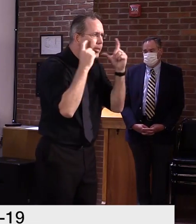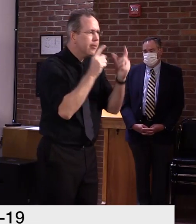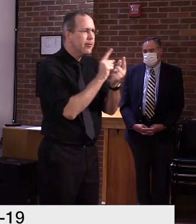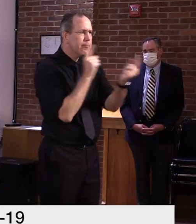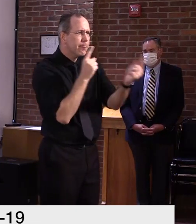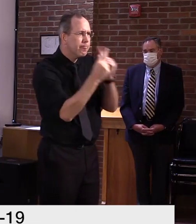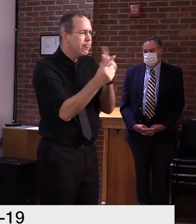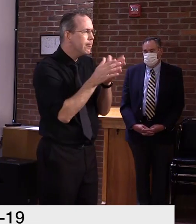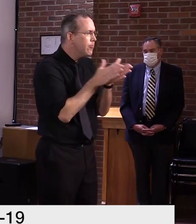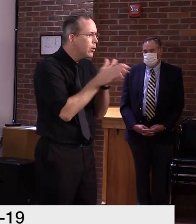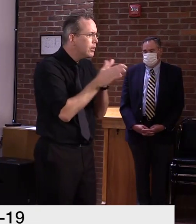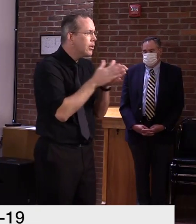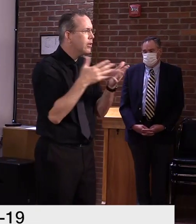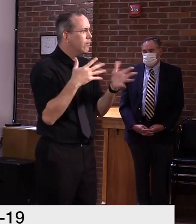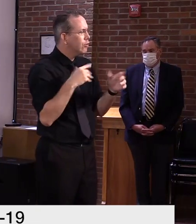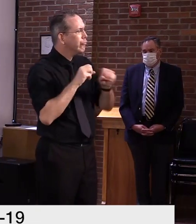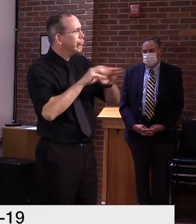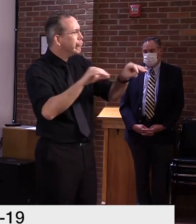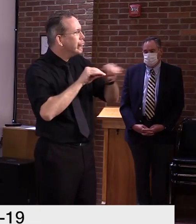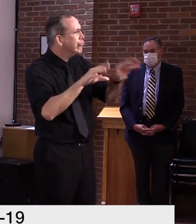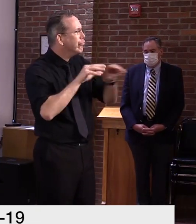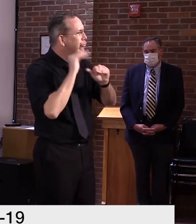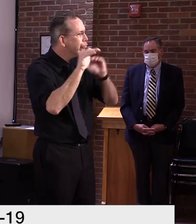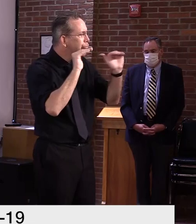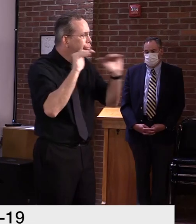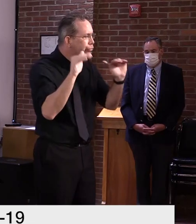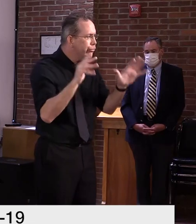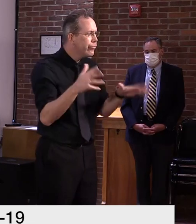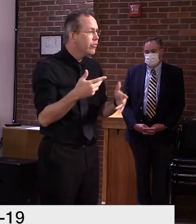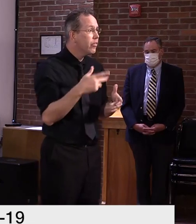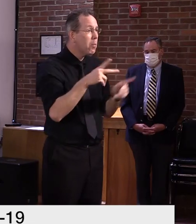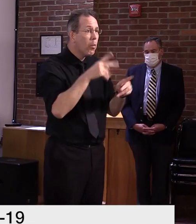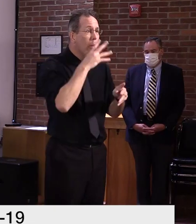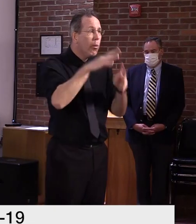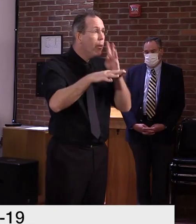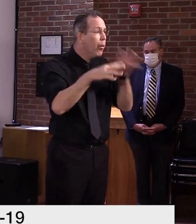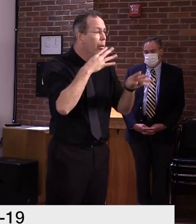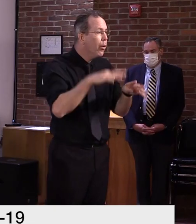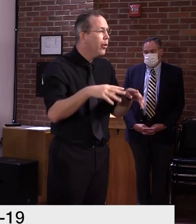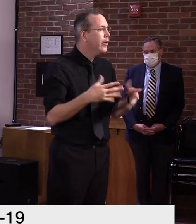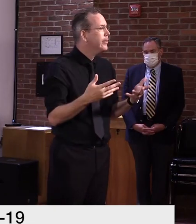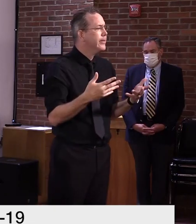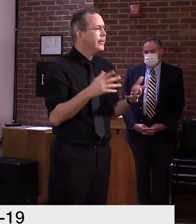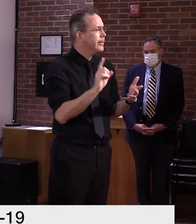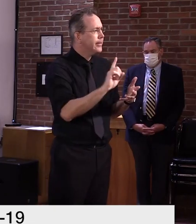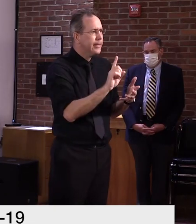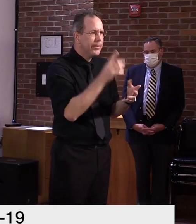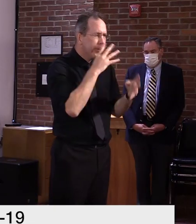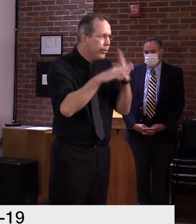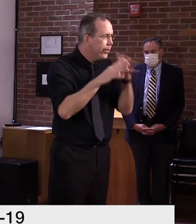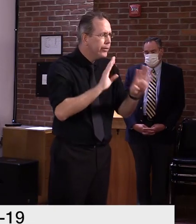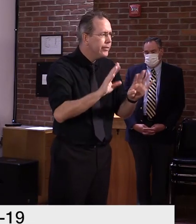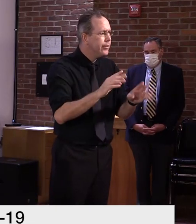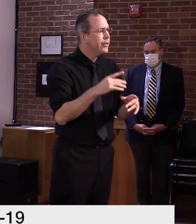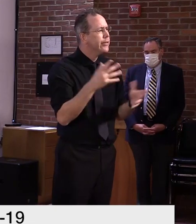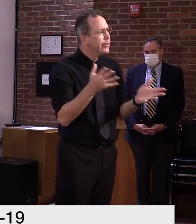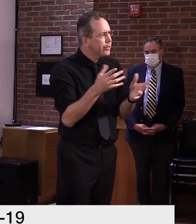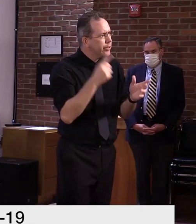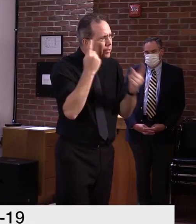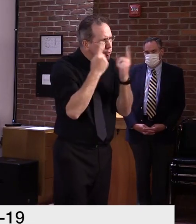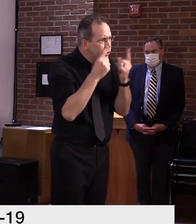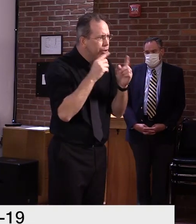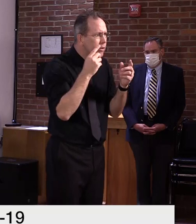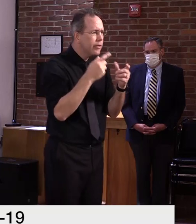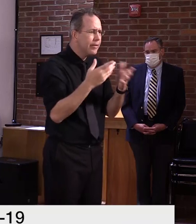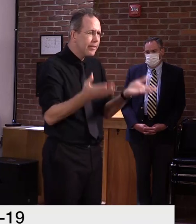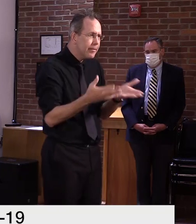again, I'm not taking it out of, uh, the toolbox. If we see our numbers change right now, uh, we're doing